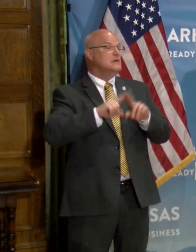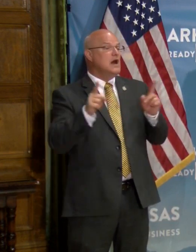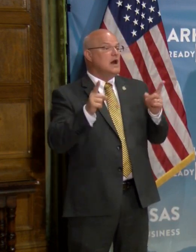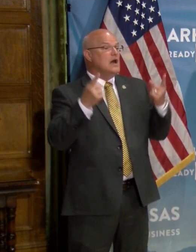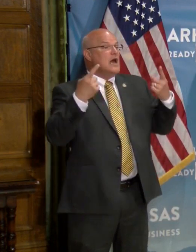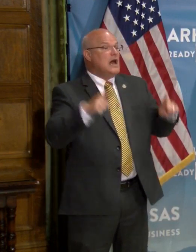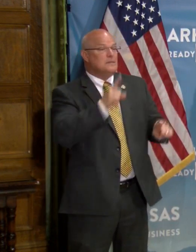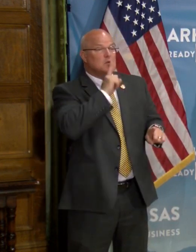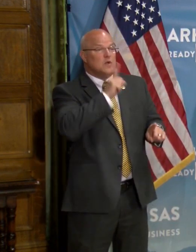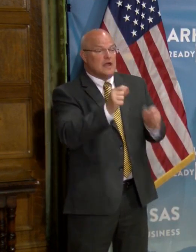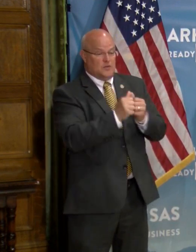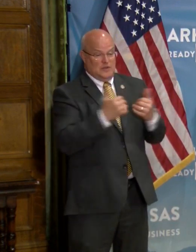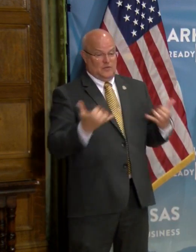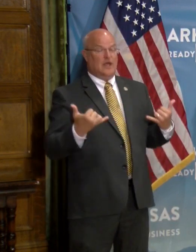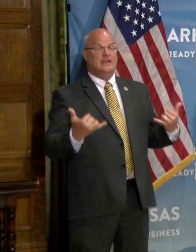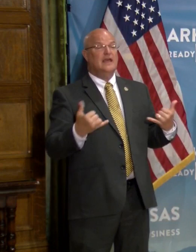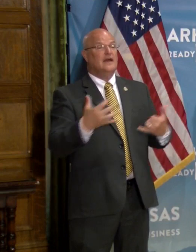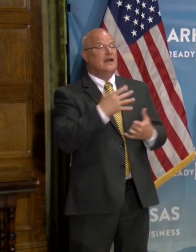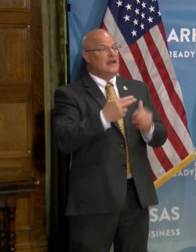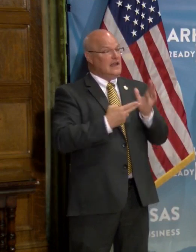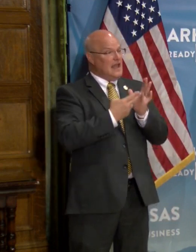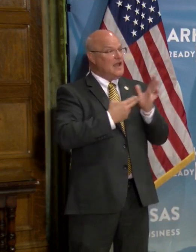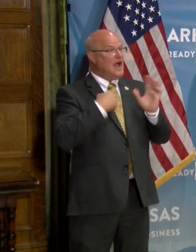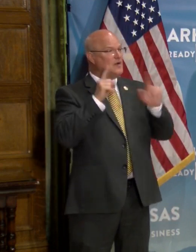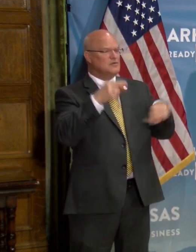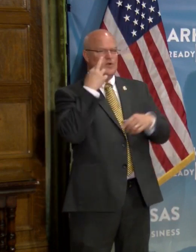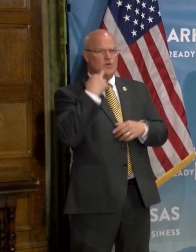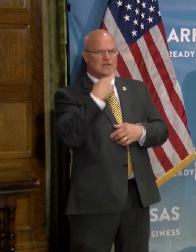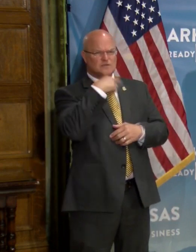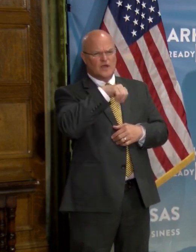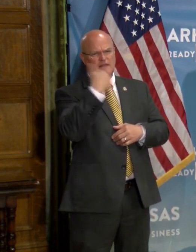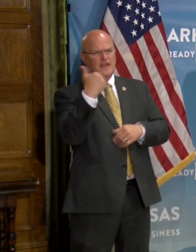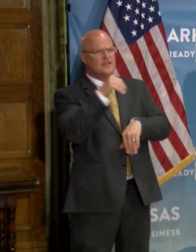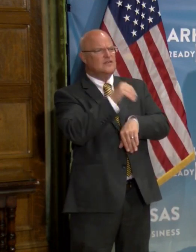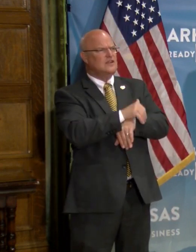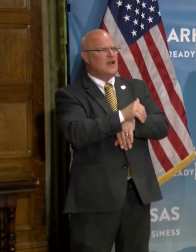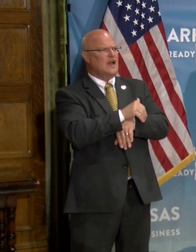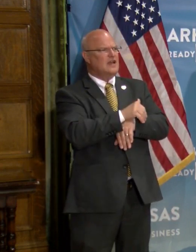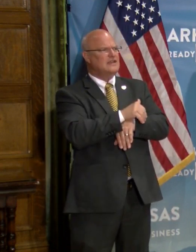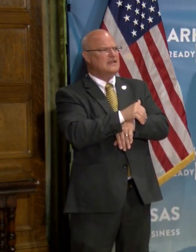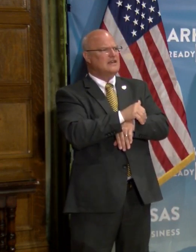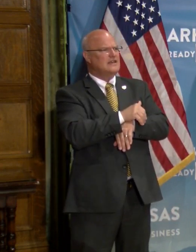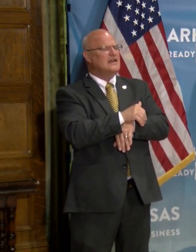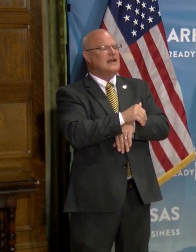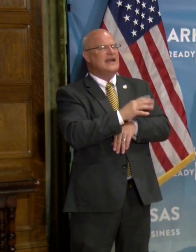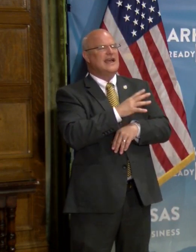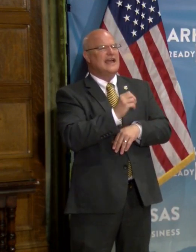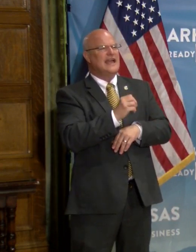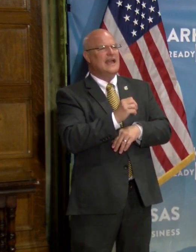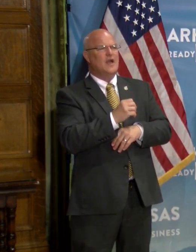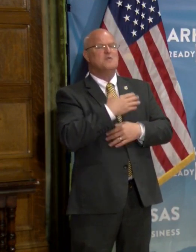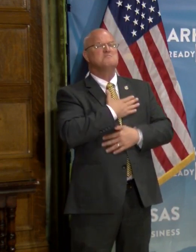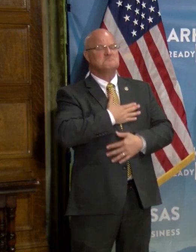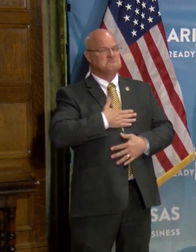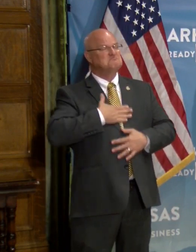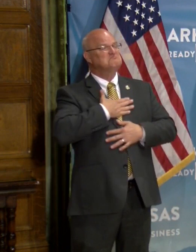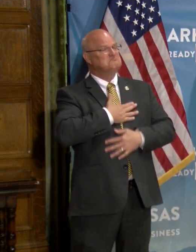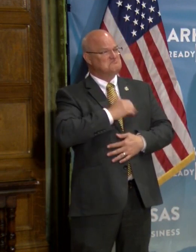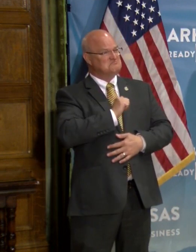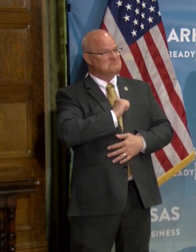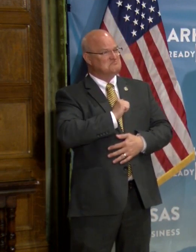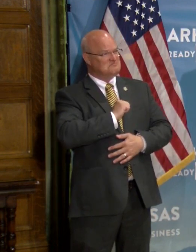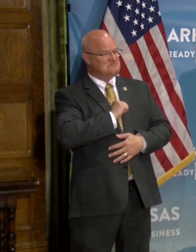the reality we're with. And actually, I went to a restaurant the other night. I've been to a couple now. And, uh, it was a pleasant experience